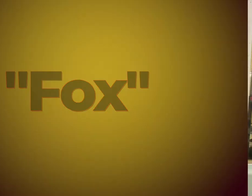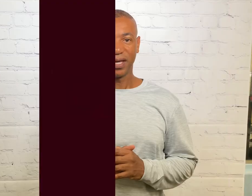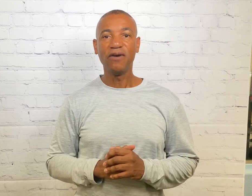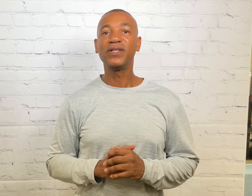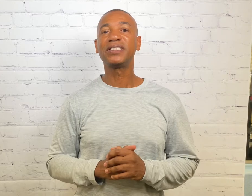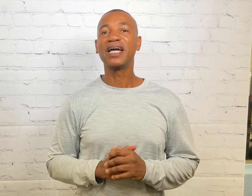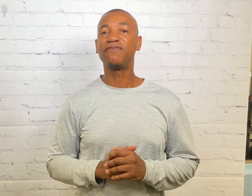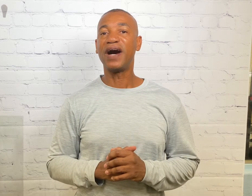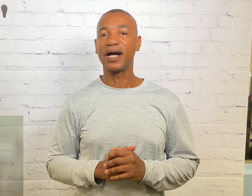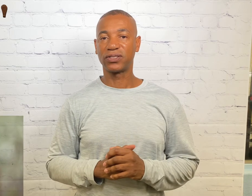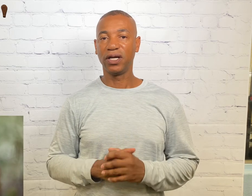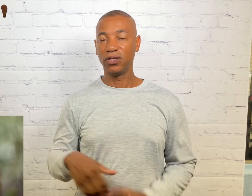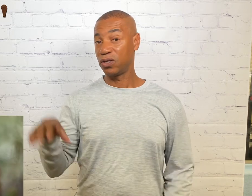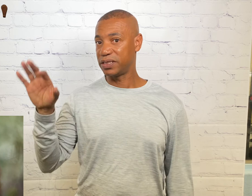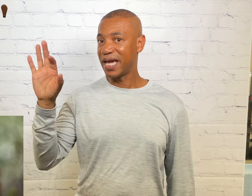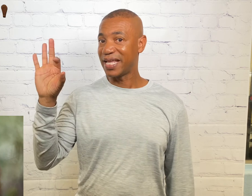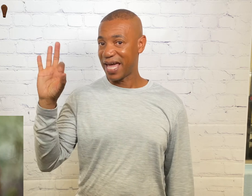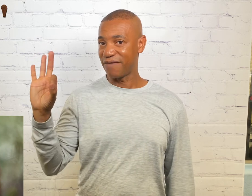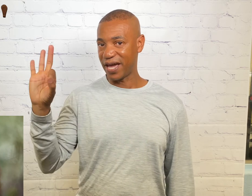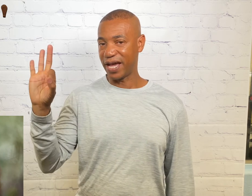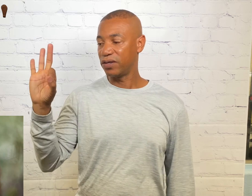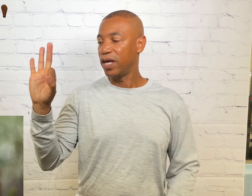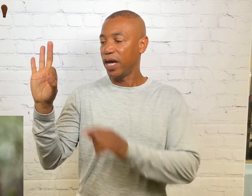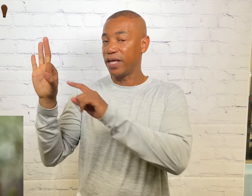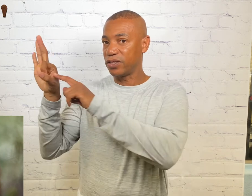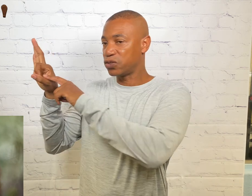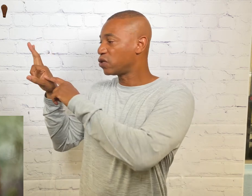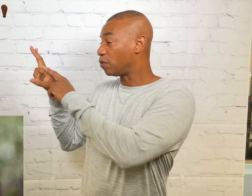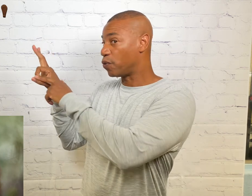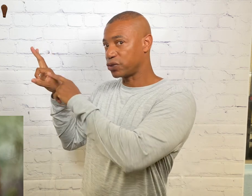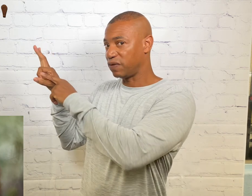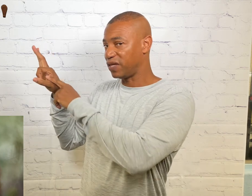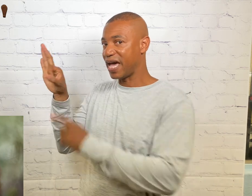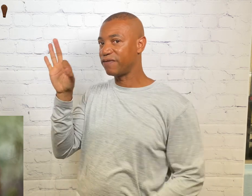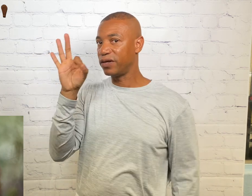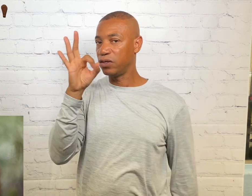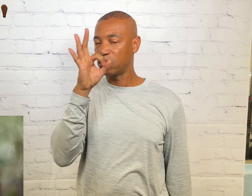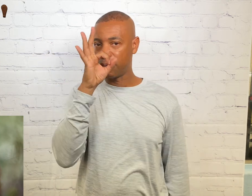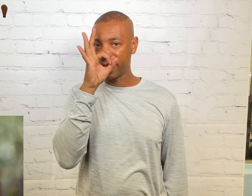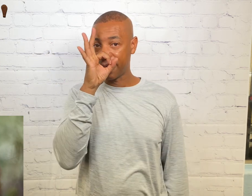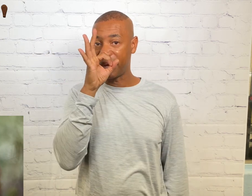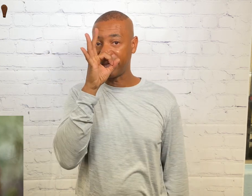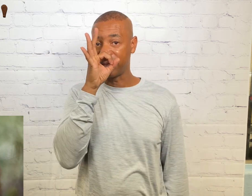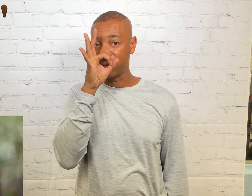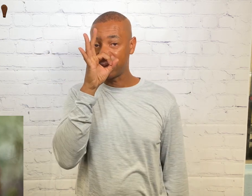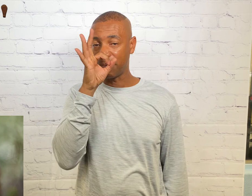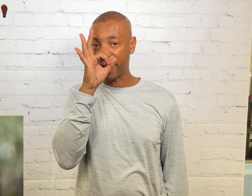For the sign fox you're going to take an F hand and the circular portion of the F you're going to bring that by the nose and the mouth